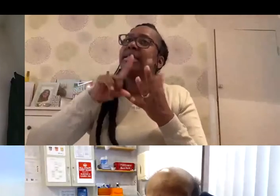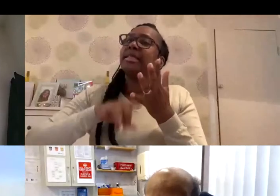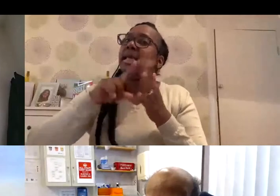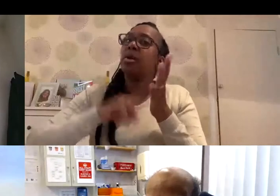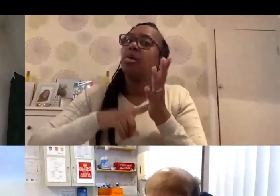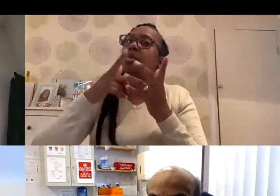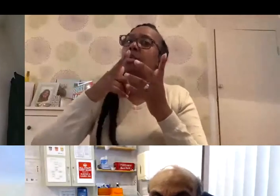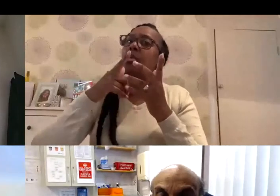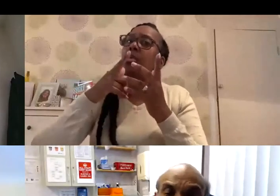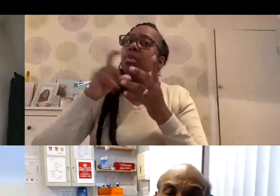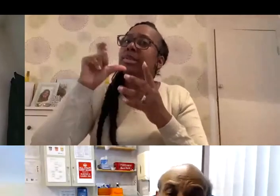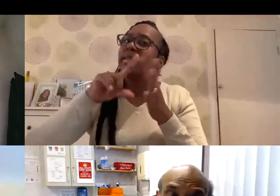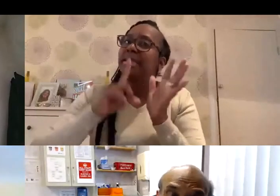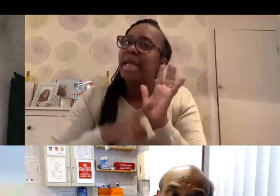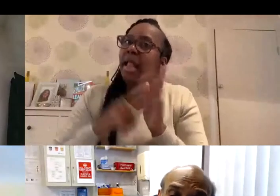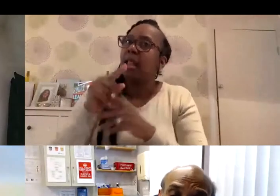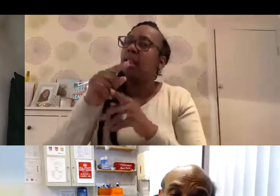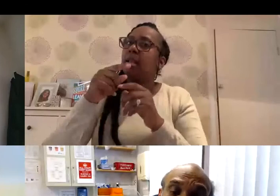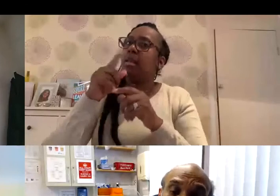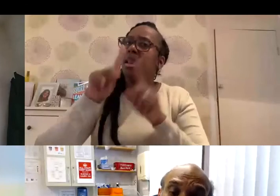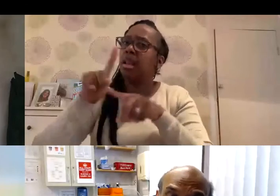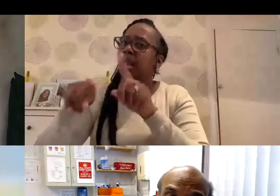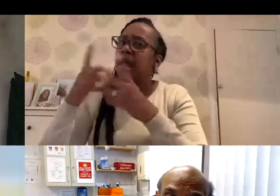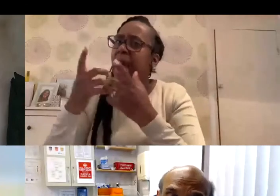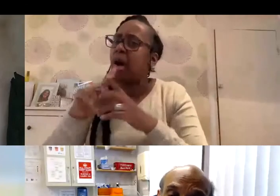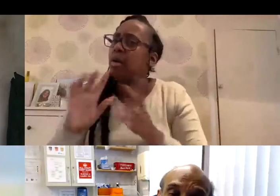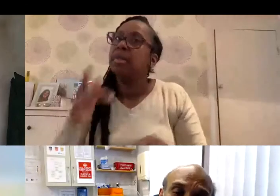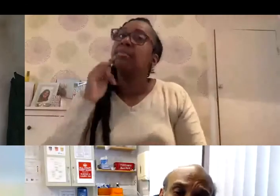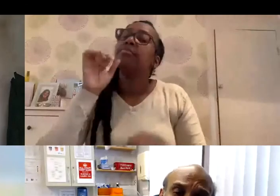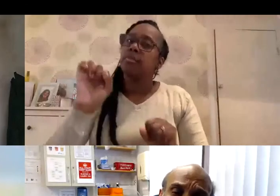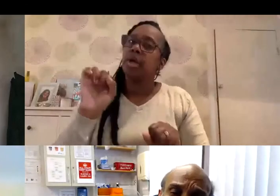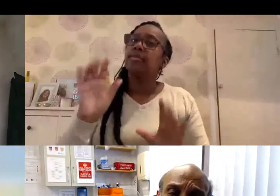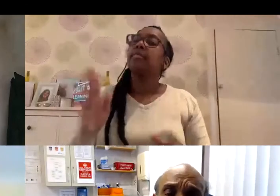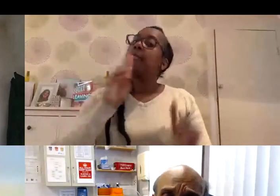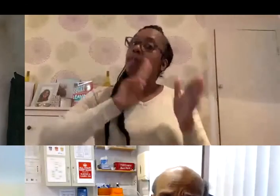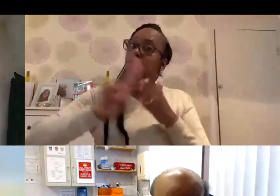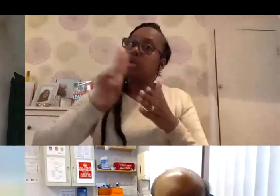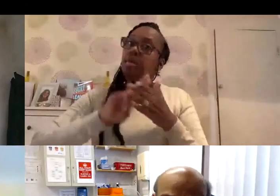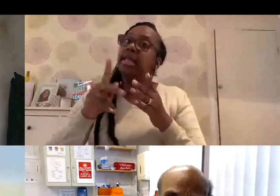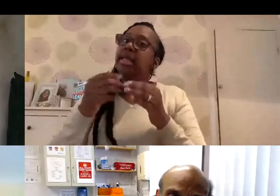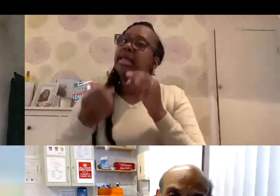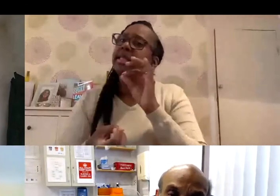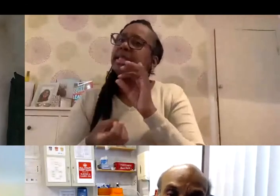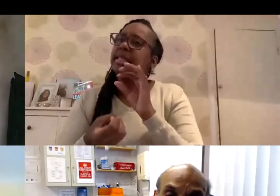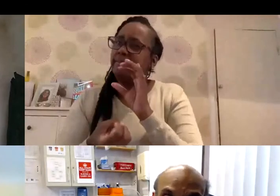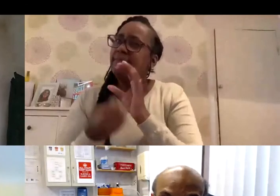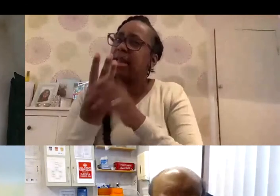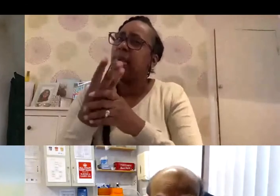they covered in the trials? Good. So the answer is yes. Normally, vaccine development takes far too long.